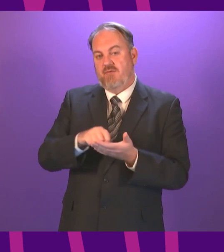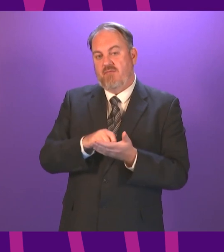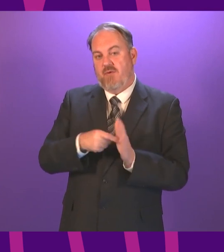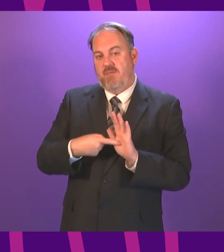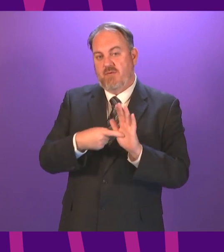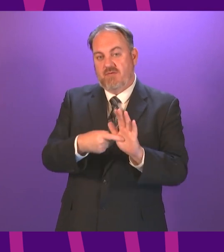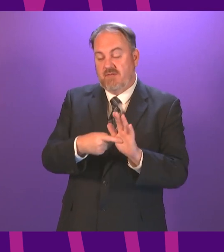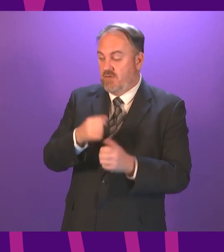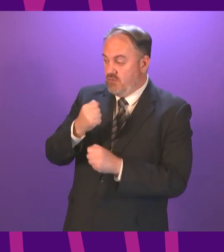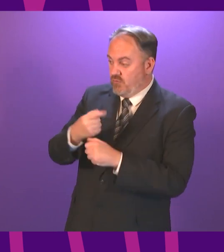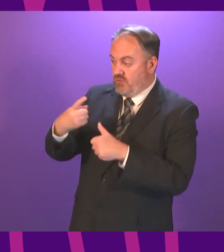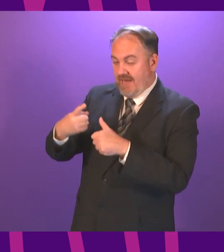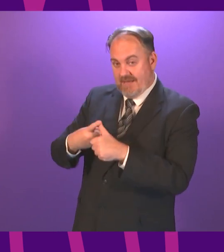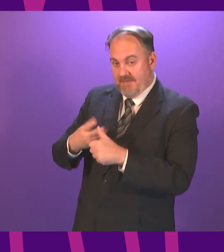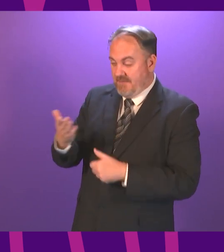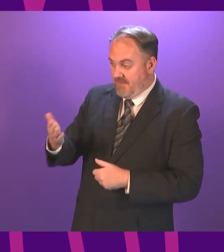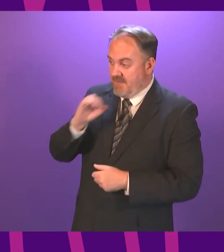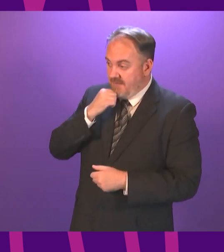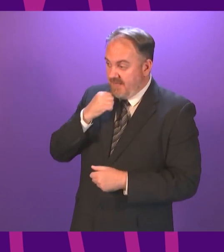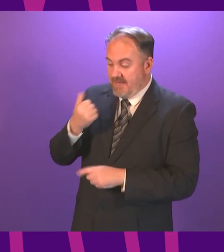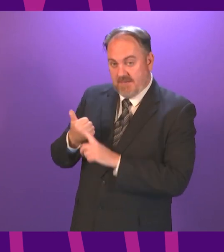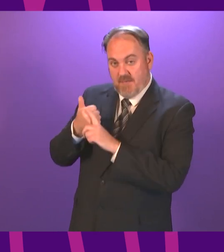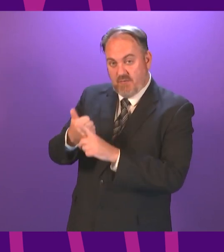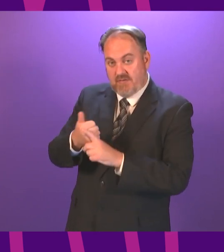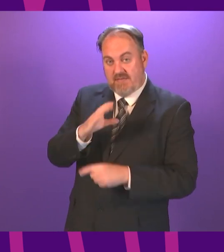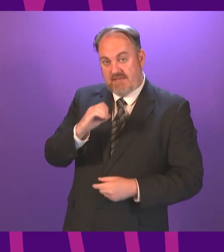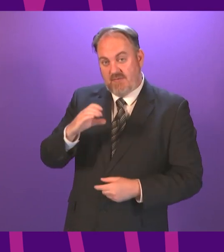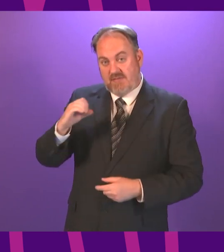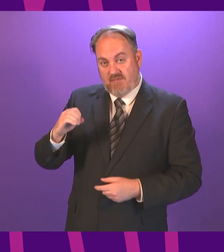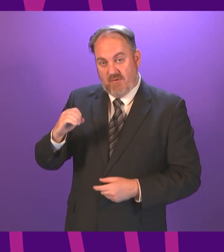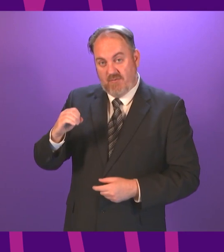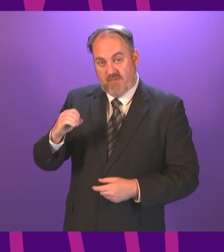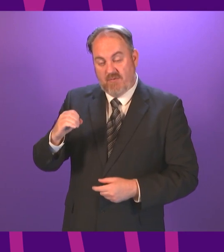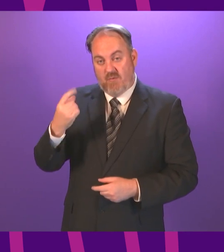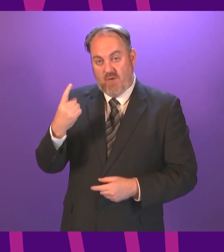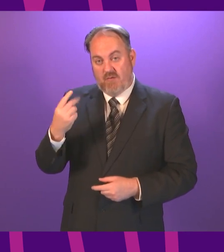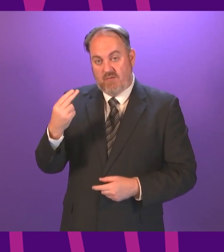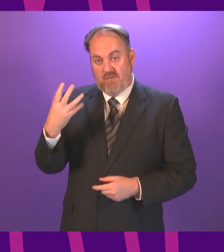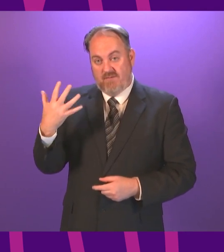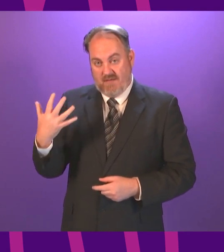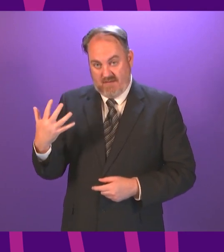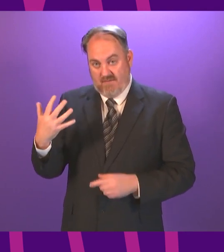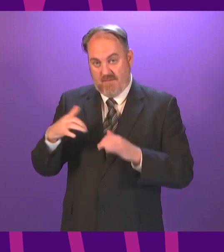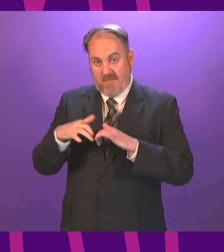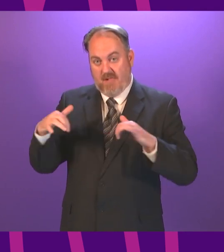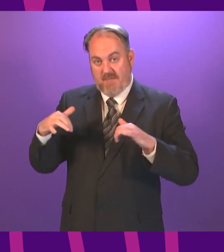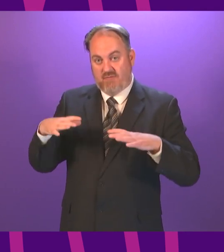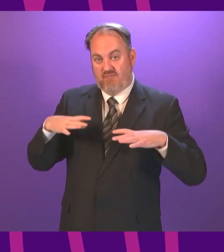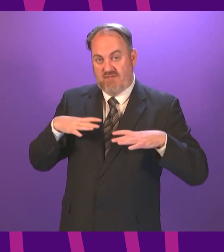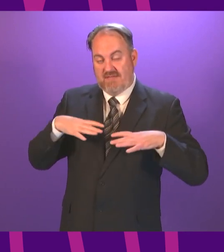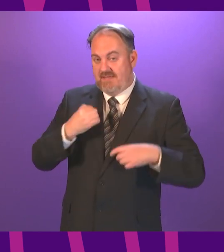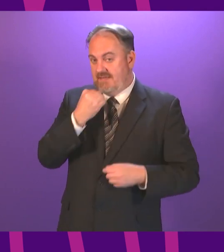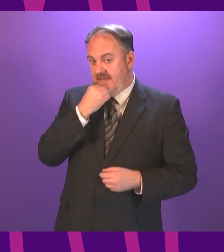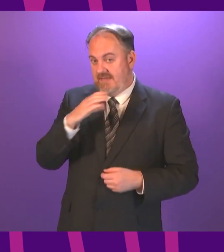George Adam, on behalf of the Parliamentary Bureau, to move motions 00125 on Parliamentary recess dates and